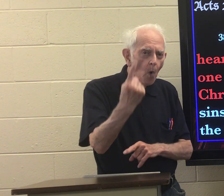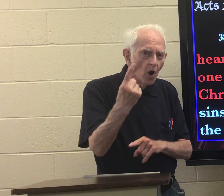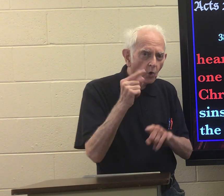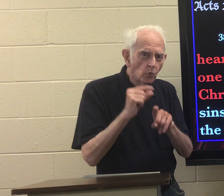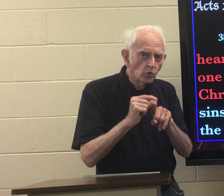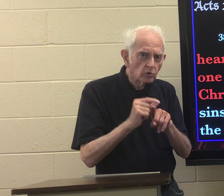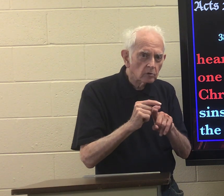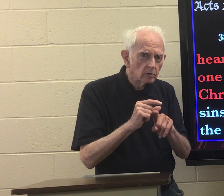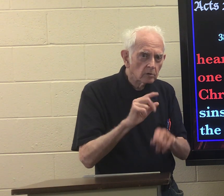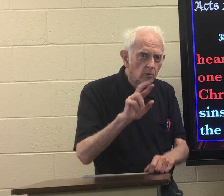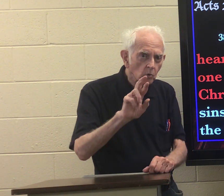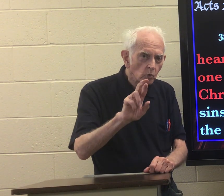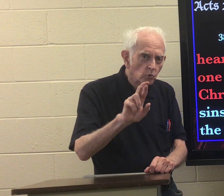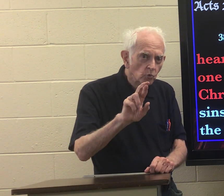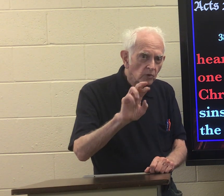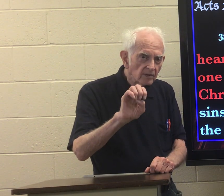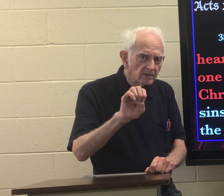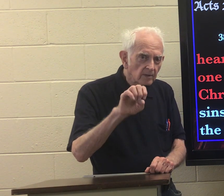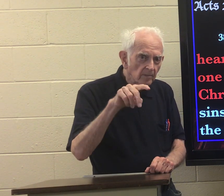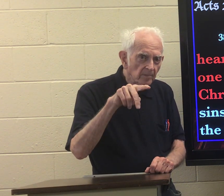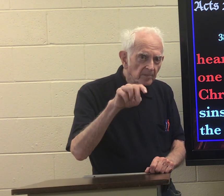that's included in one word repent